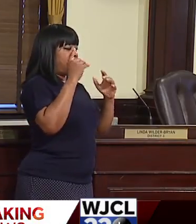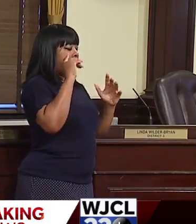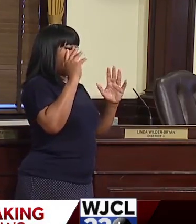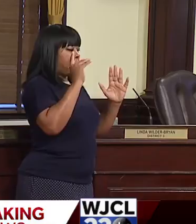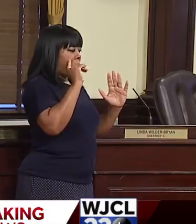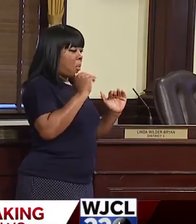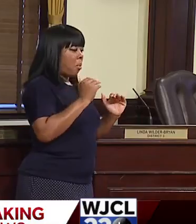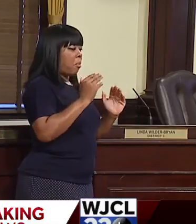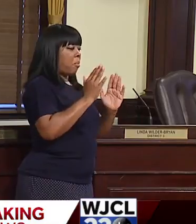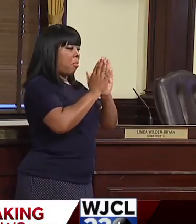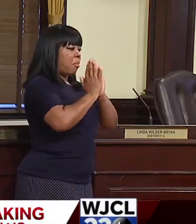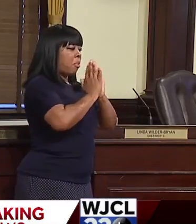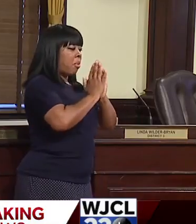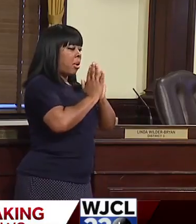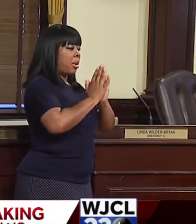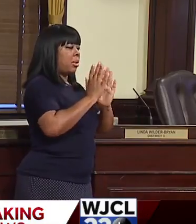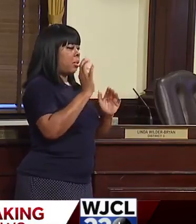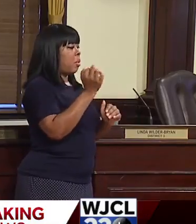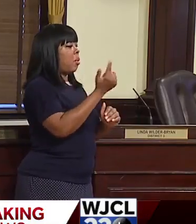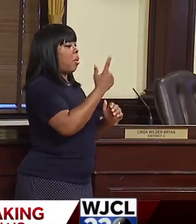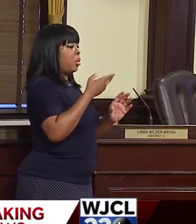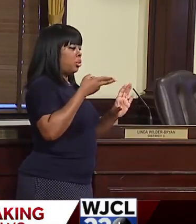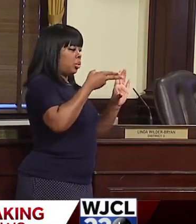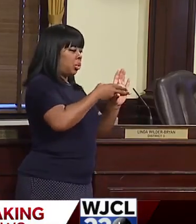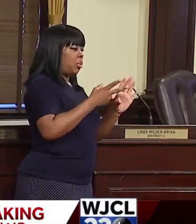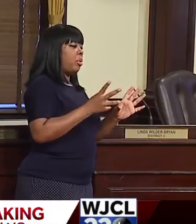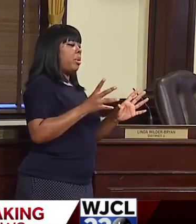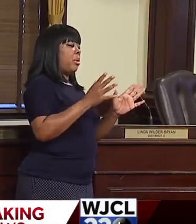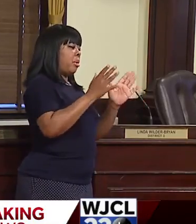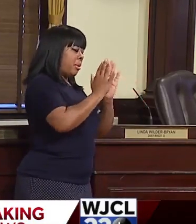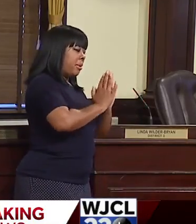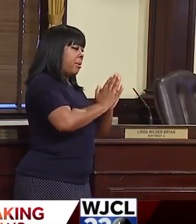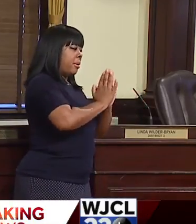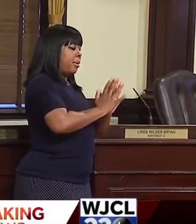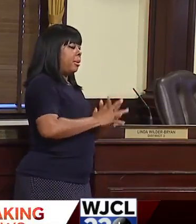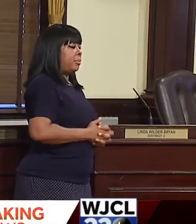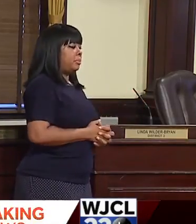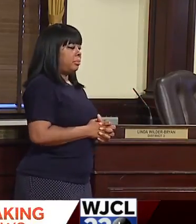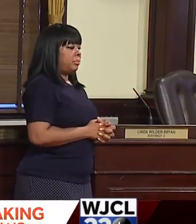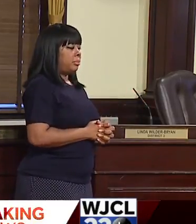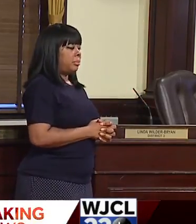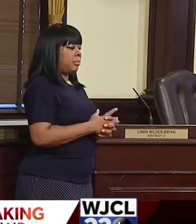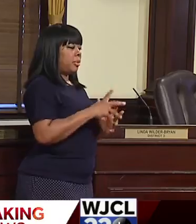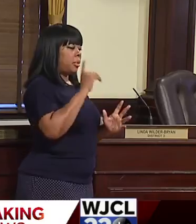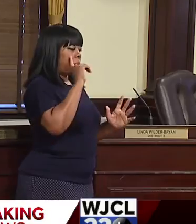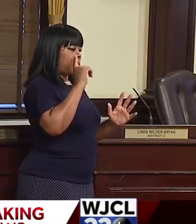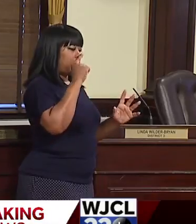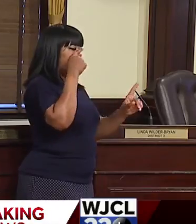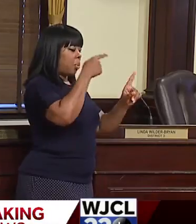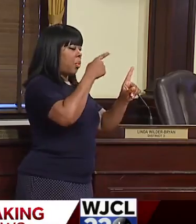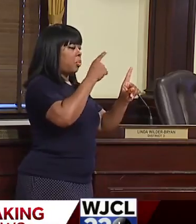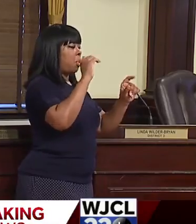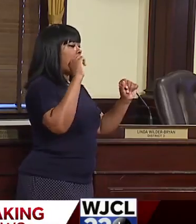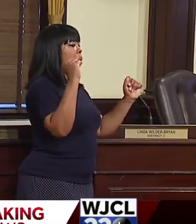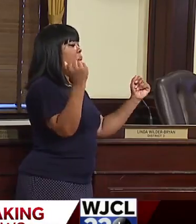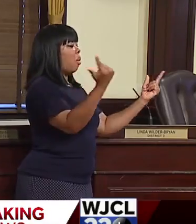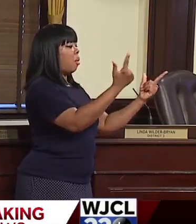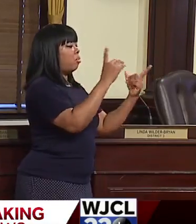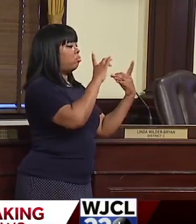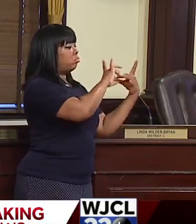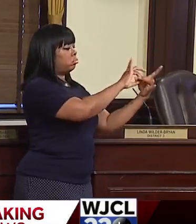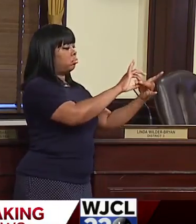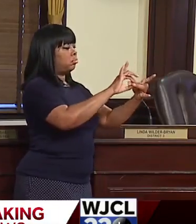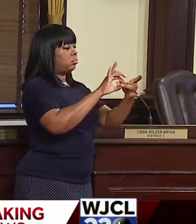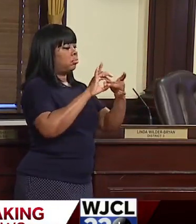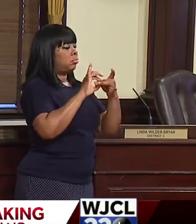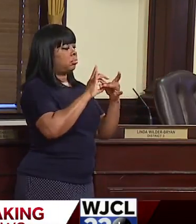that Georgia joins that list. Um, and let us speak as a united community that we agree on